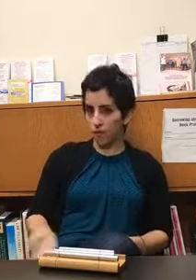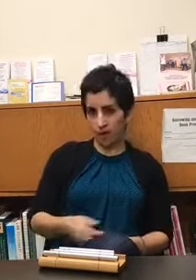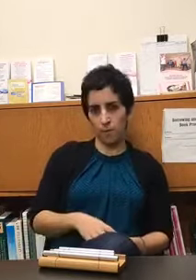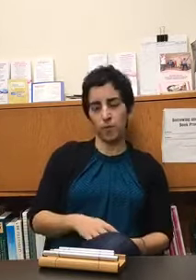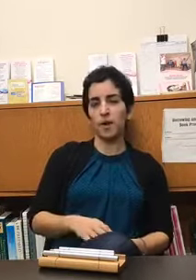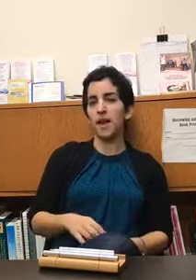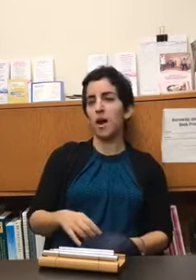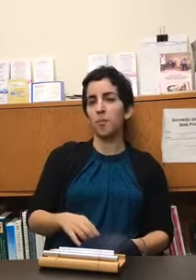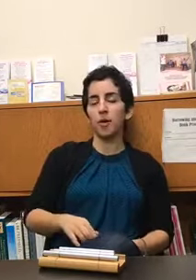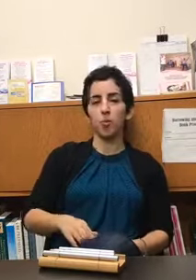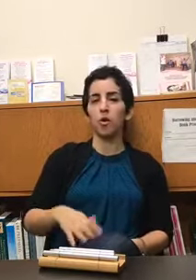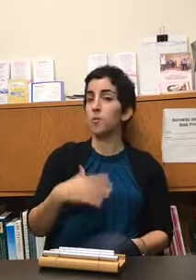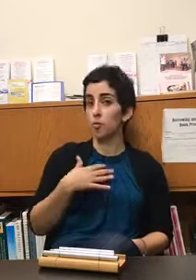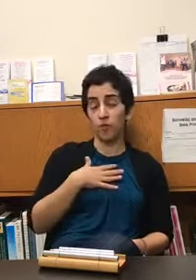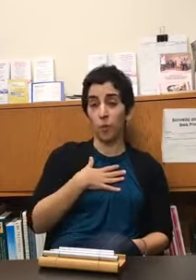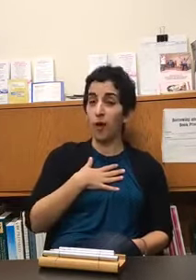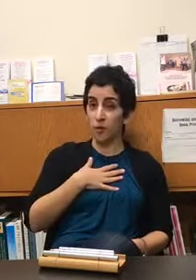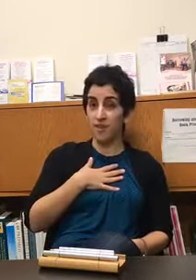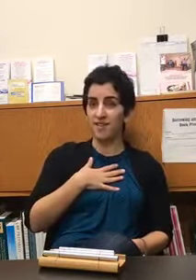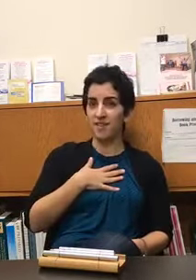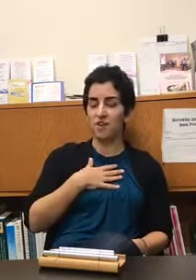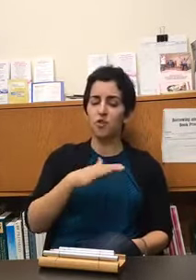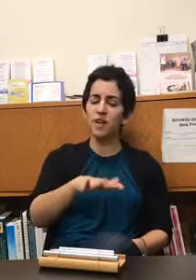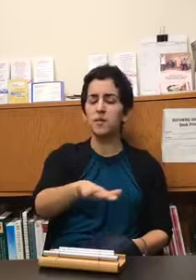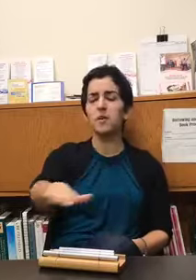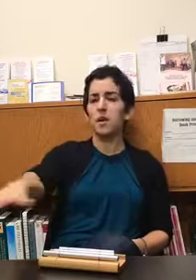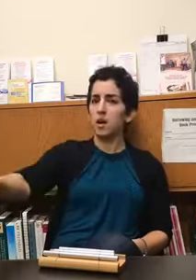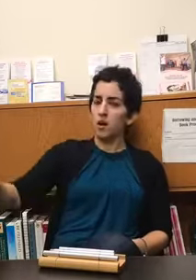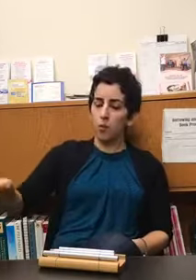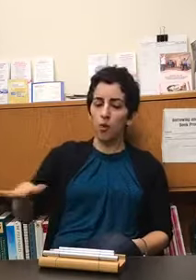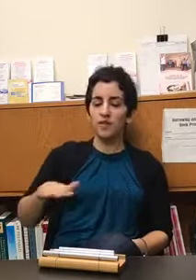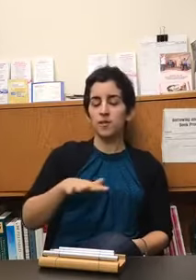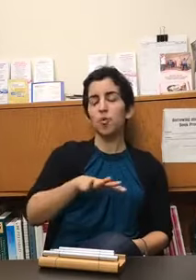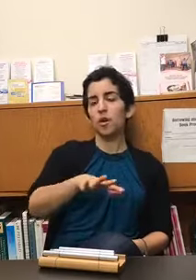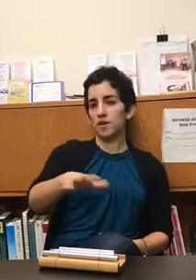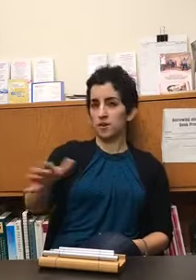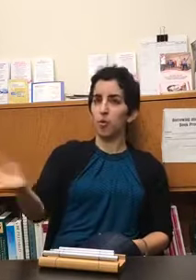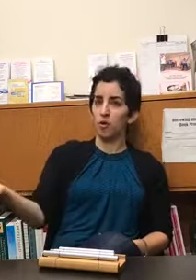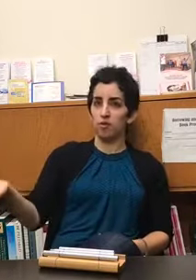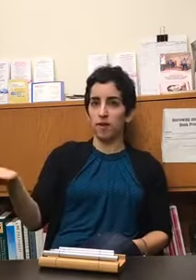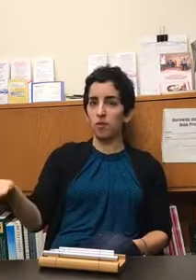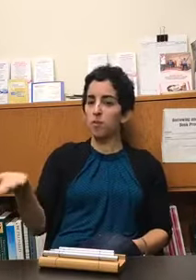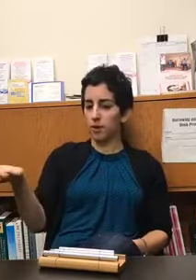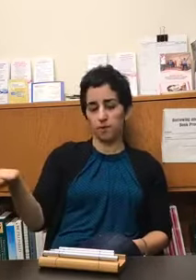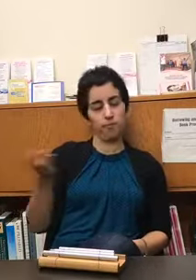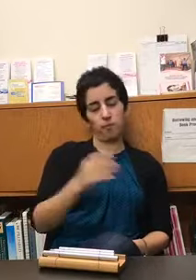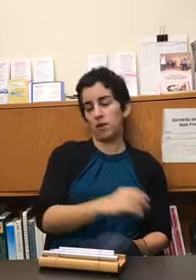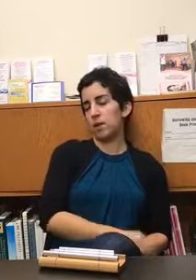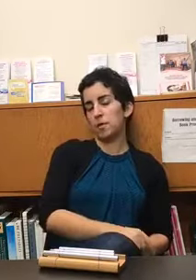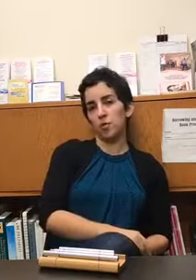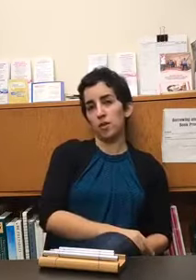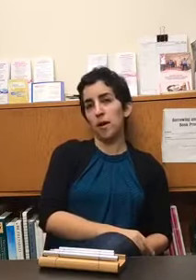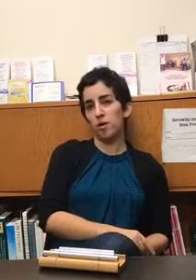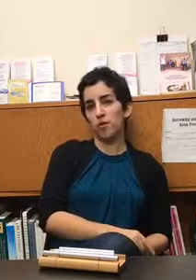therapy right now but want to improve their wellness and so that's work that's more at a supportive level but can be really powerful